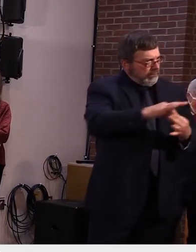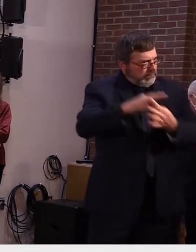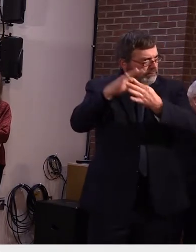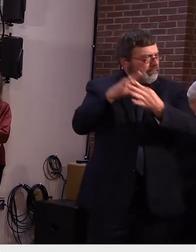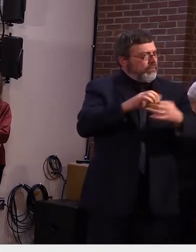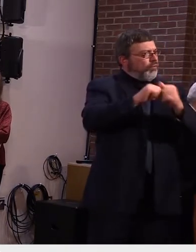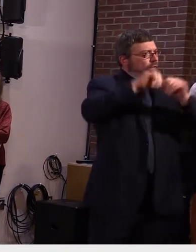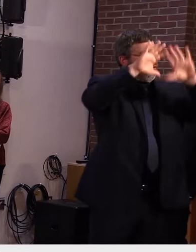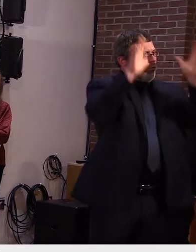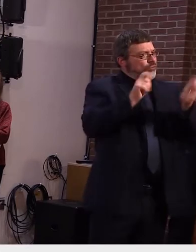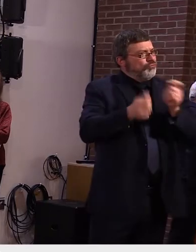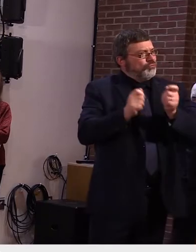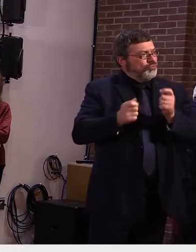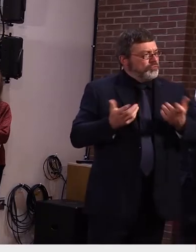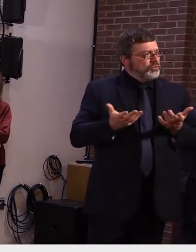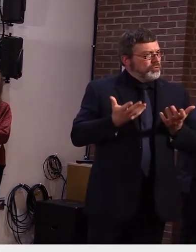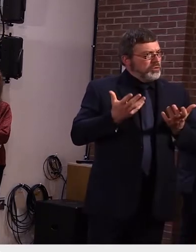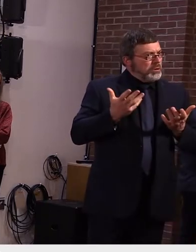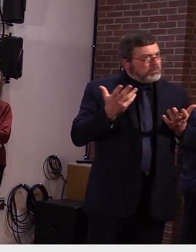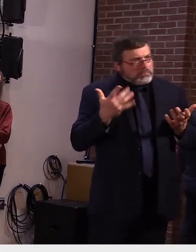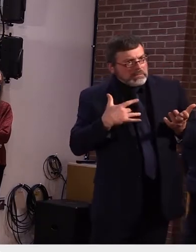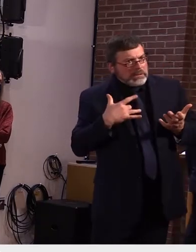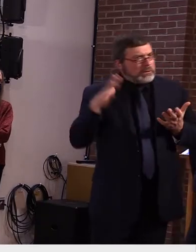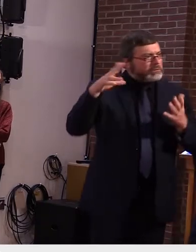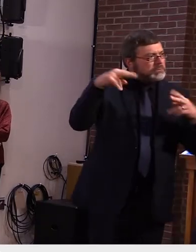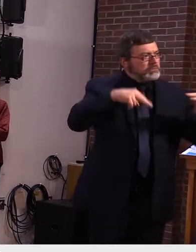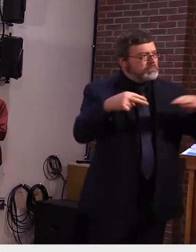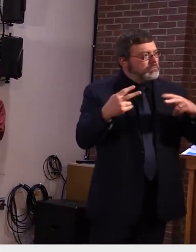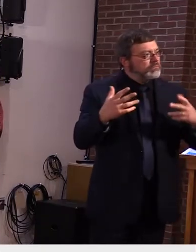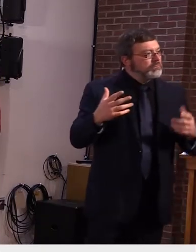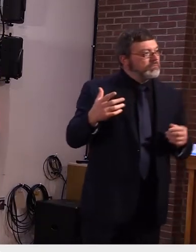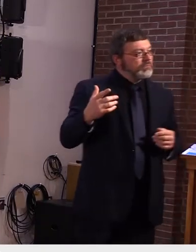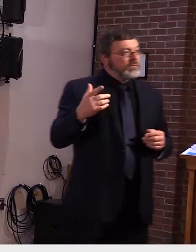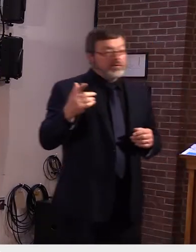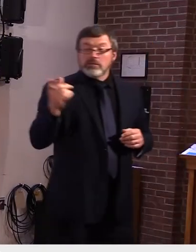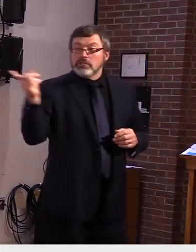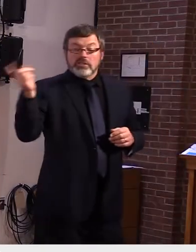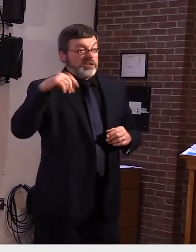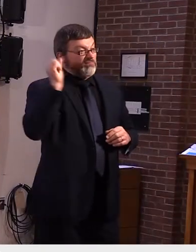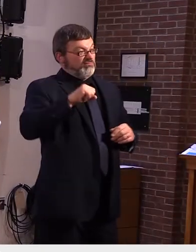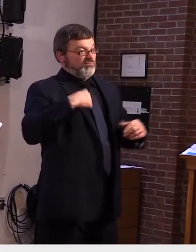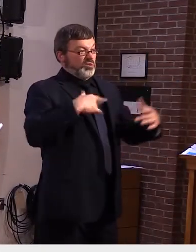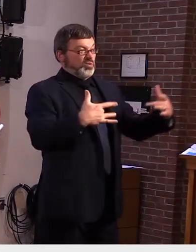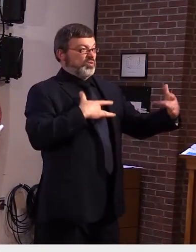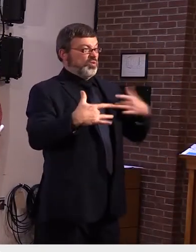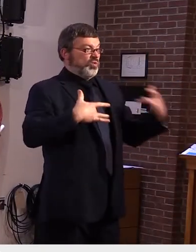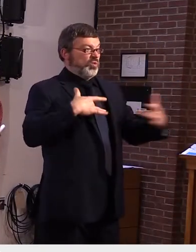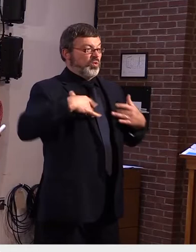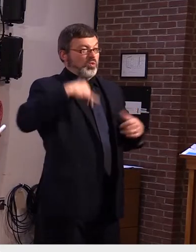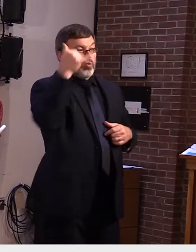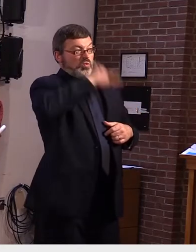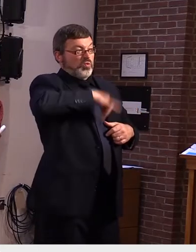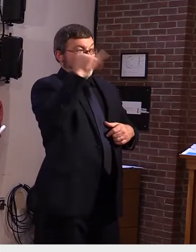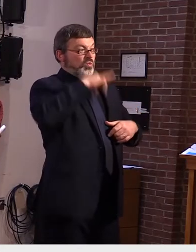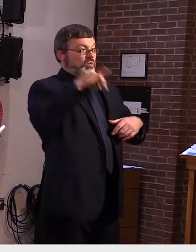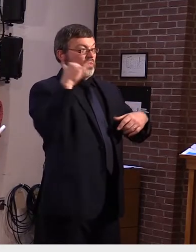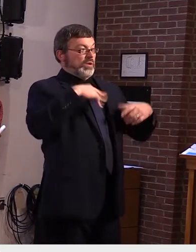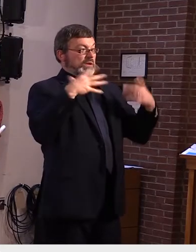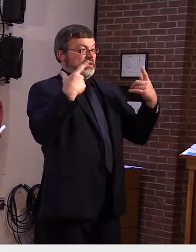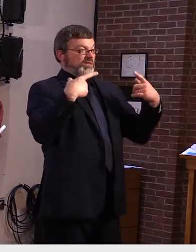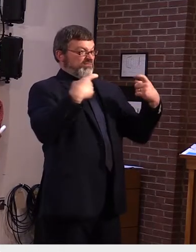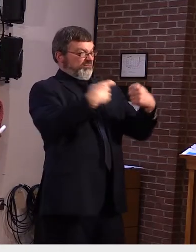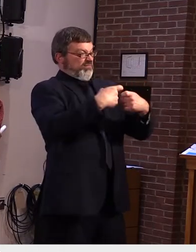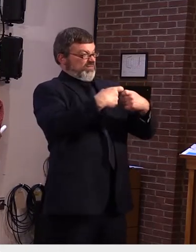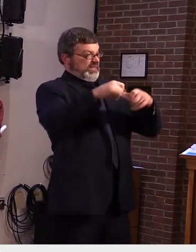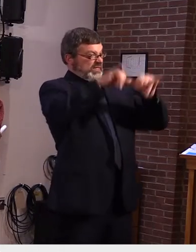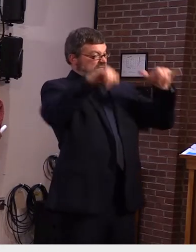having an electrical system that can handle all the new initiatives and renewable energy and so forth uh that